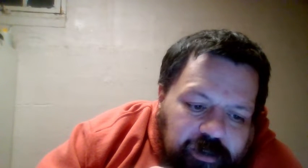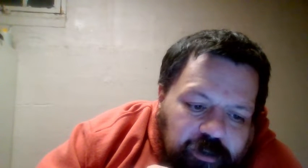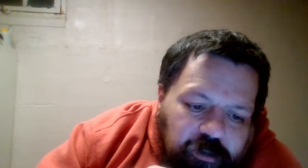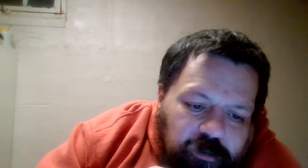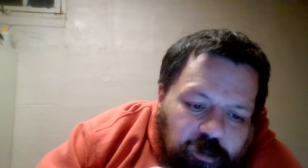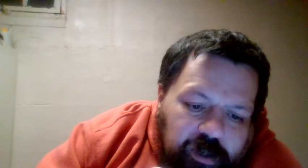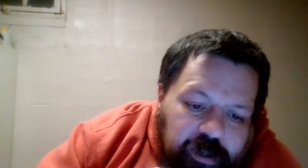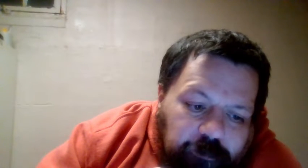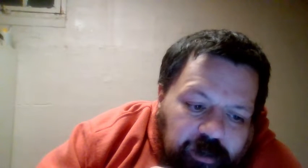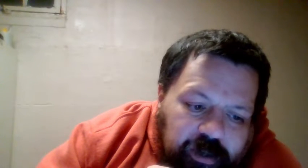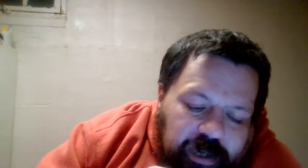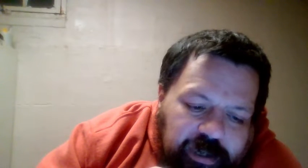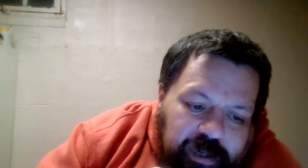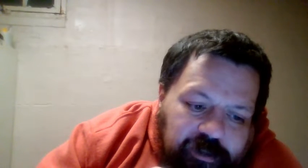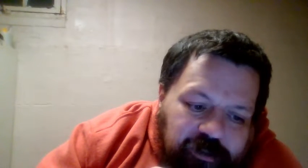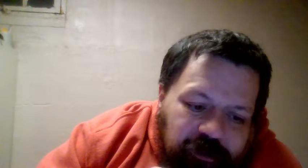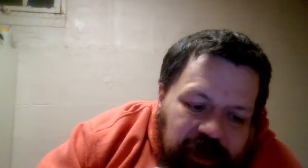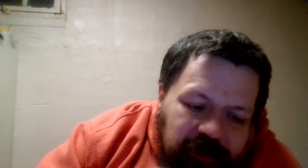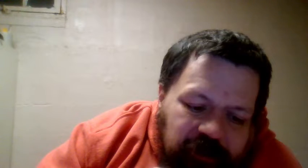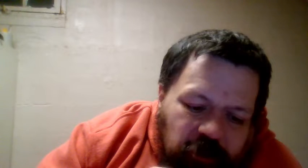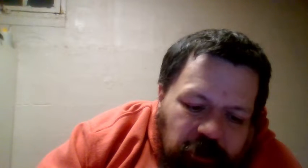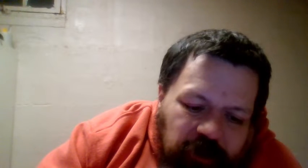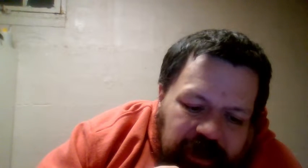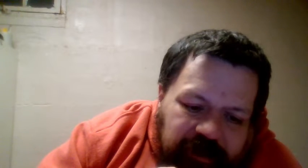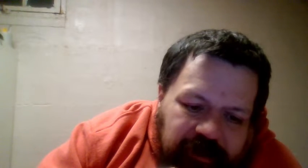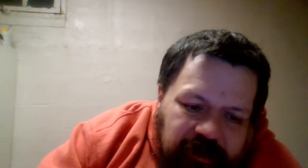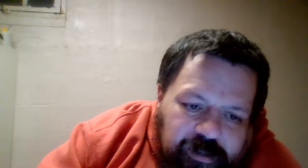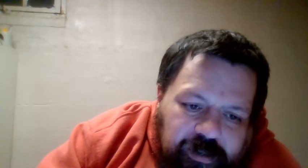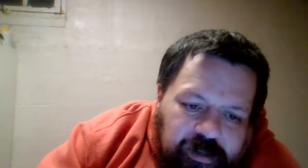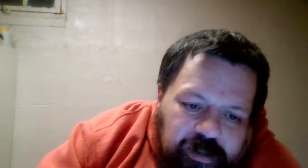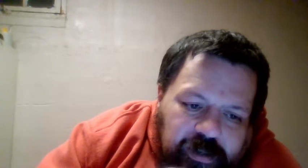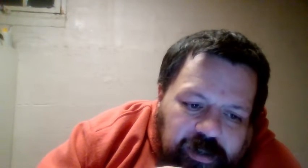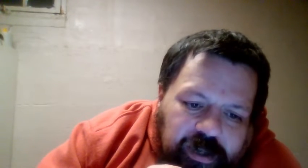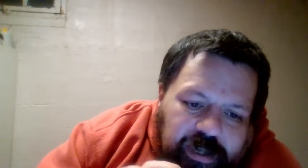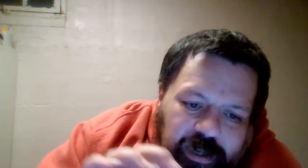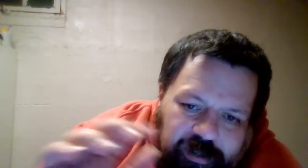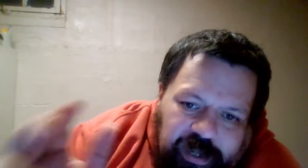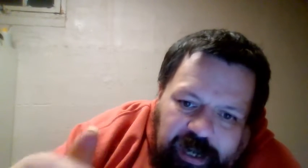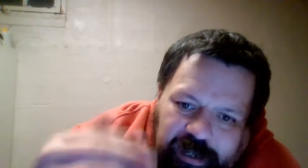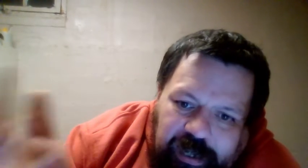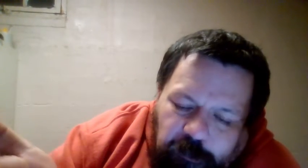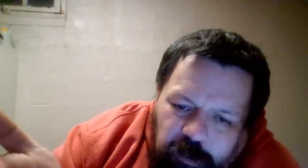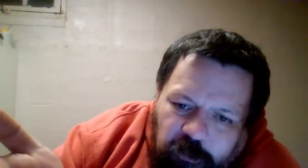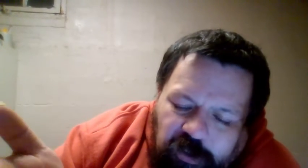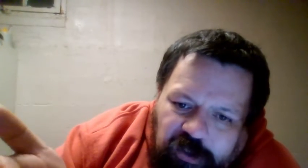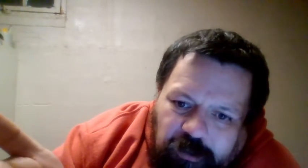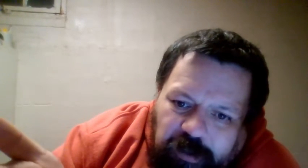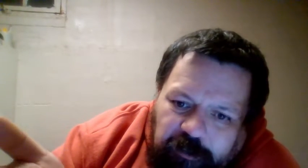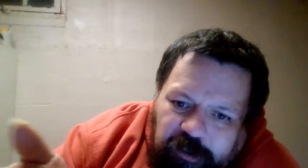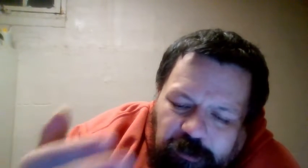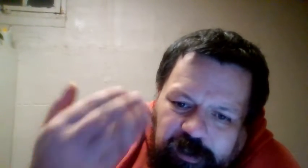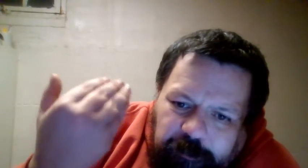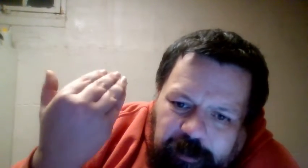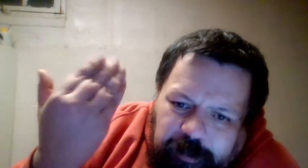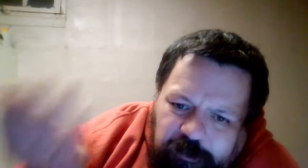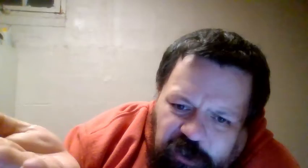include one after the 98 and 2002 events. Again, the 98 one was to crown a new WWF